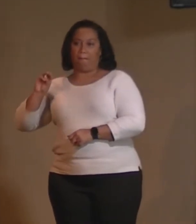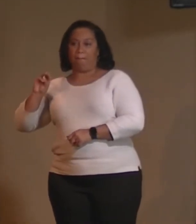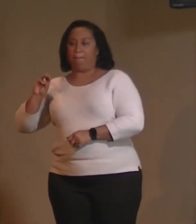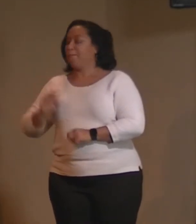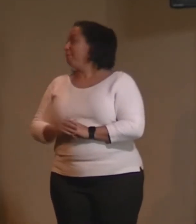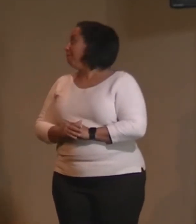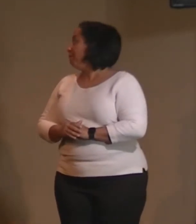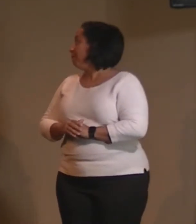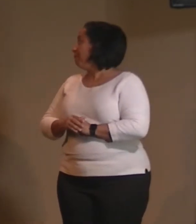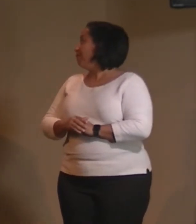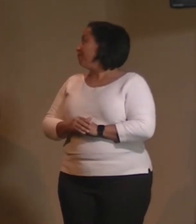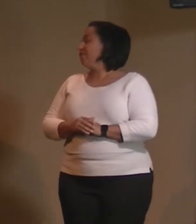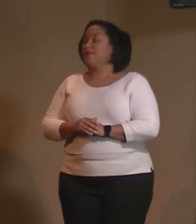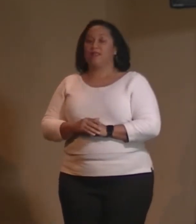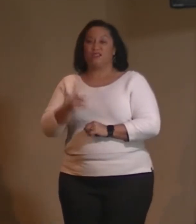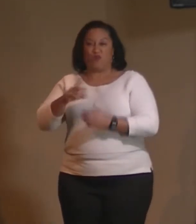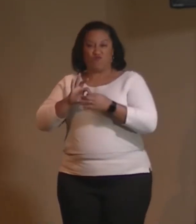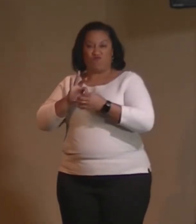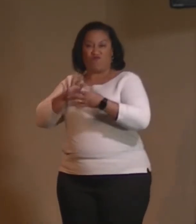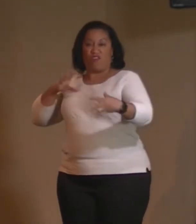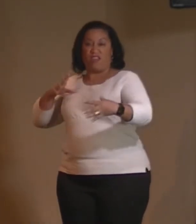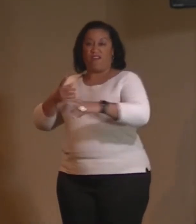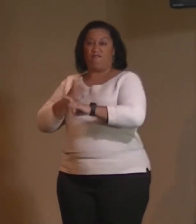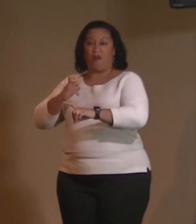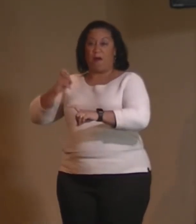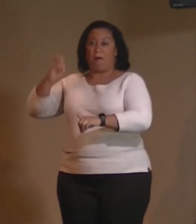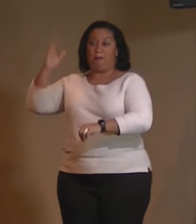This frees us from the confines of precedent.